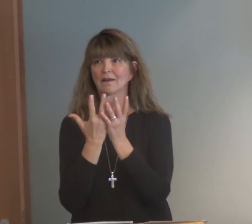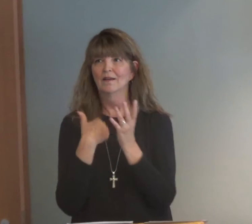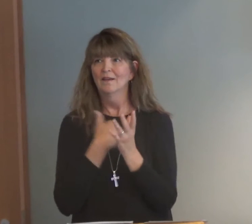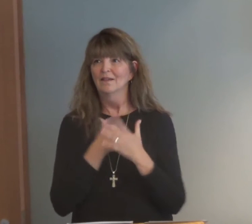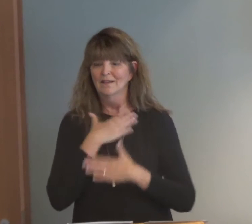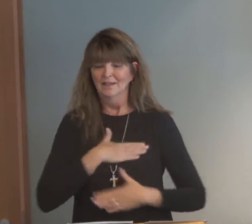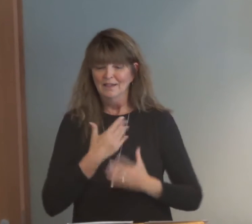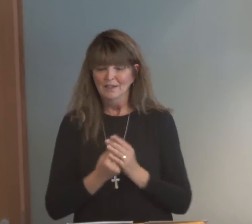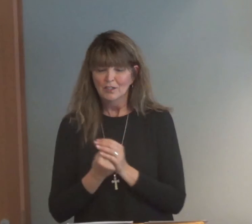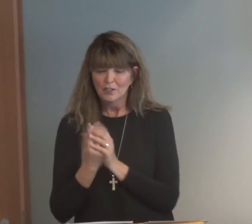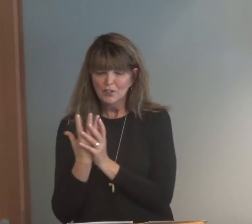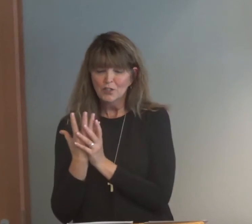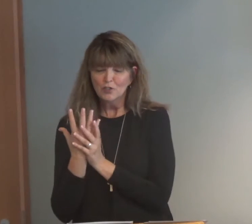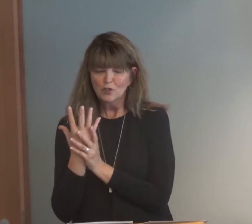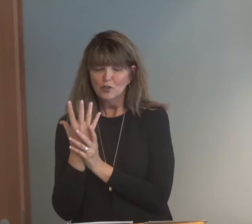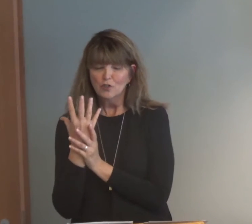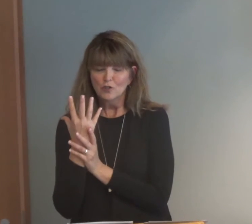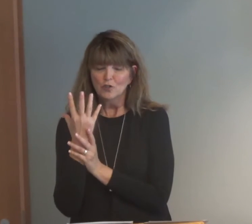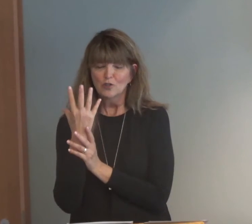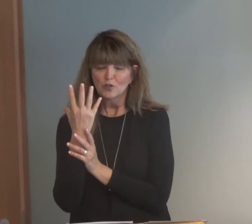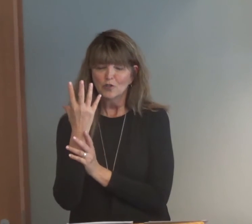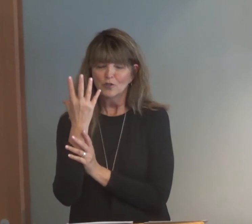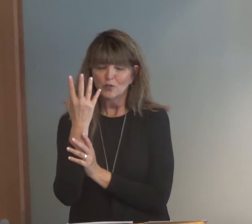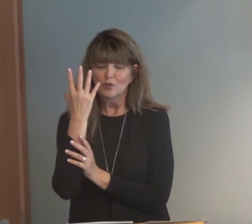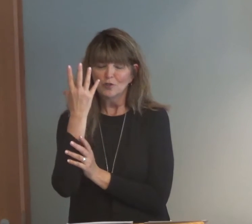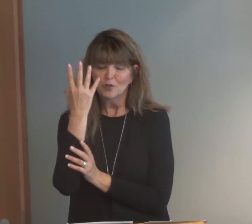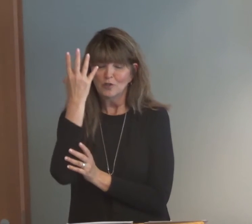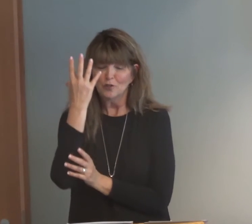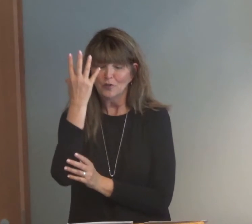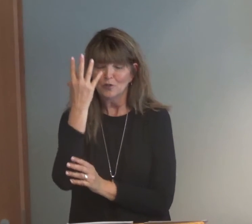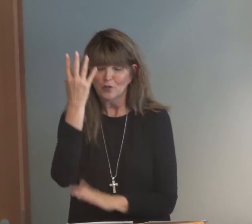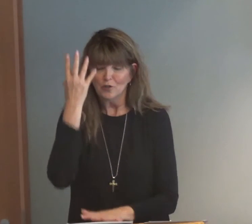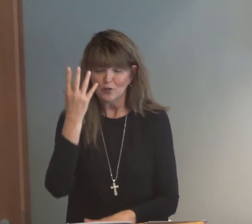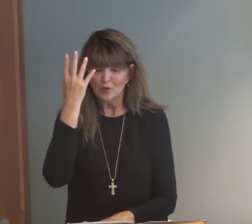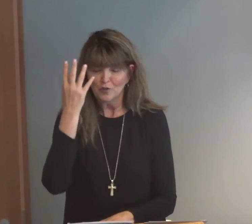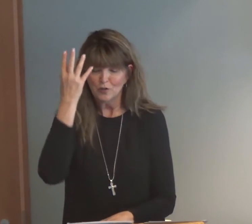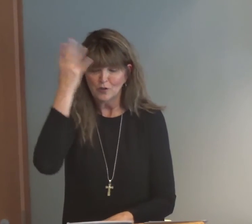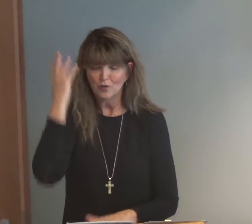It's all encompassed in this new nature, and it all can grow and flourish.